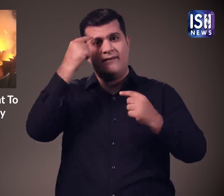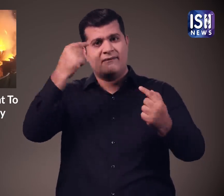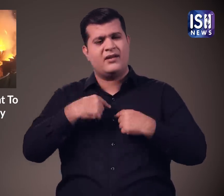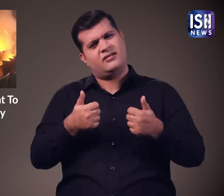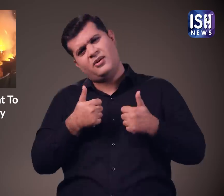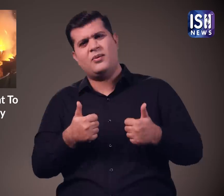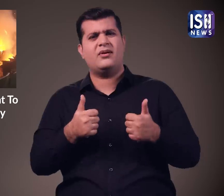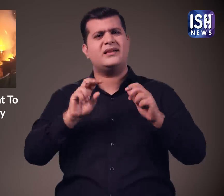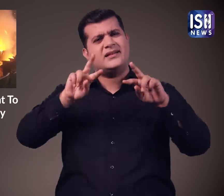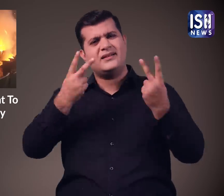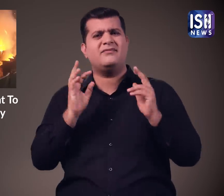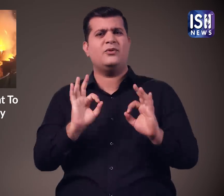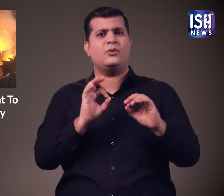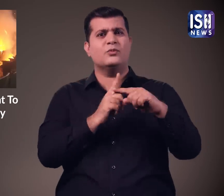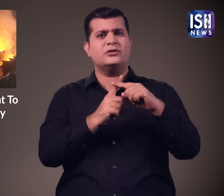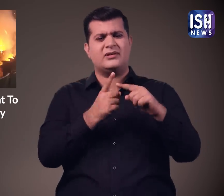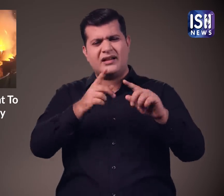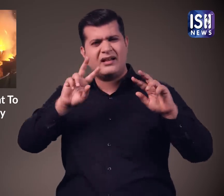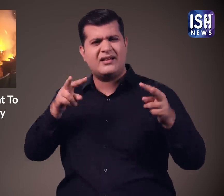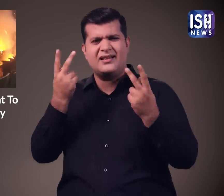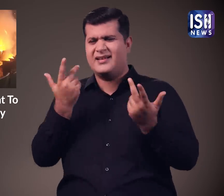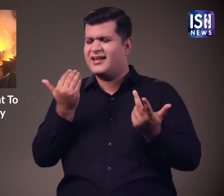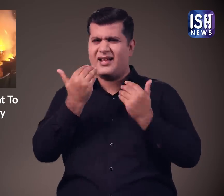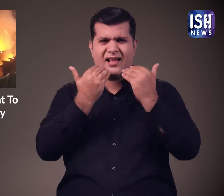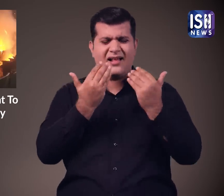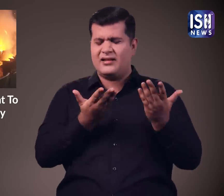He asked people not to showcase their love in such an aggressive manner.